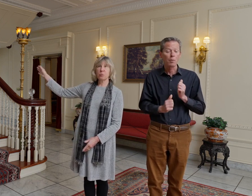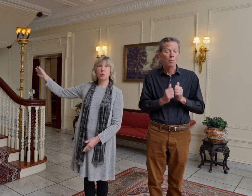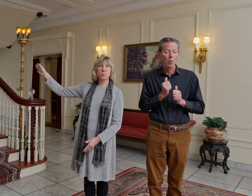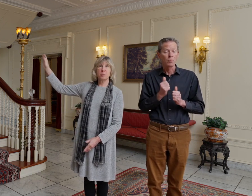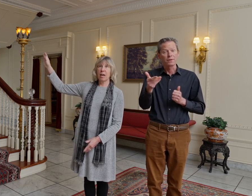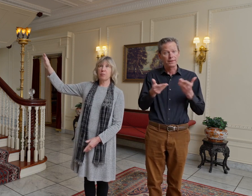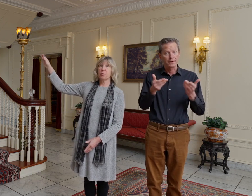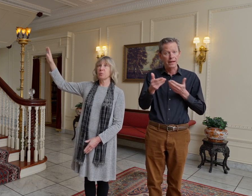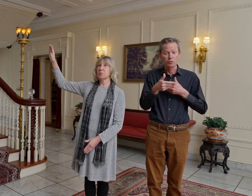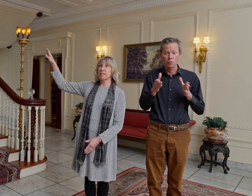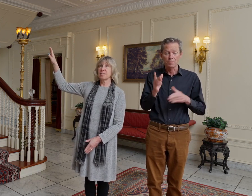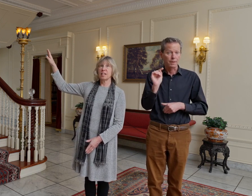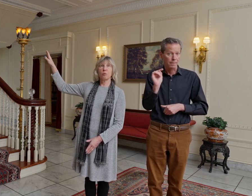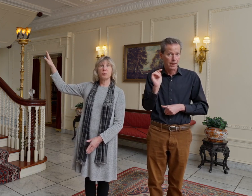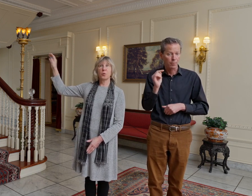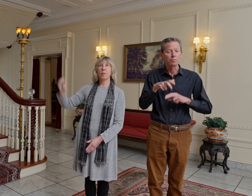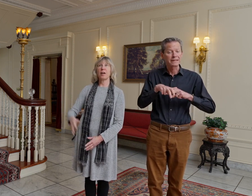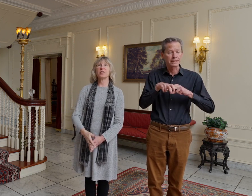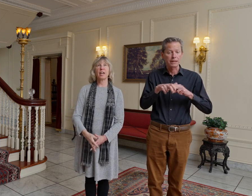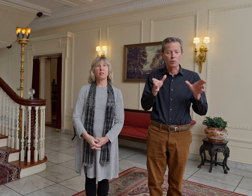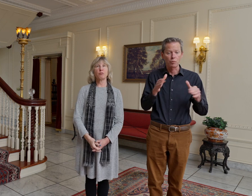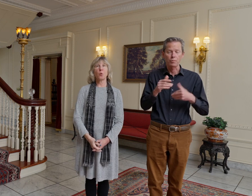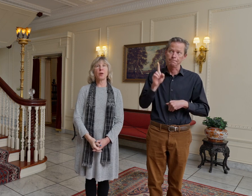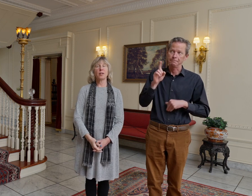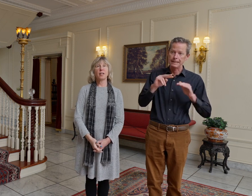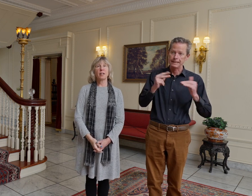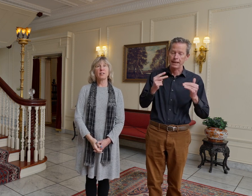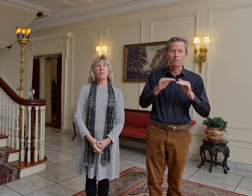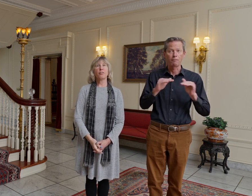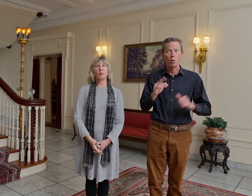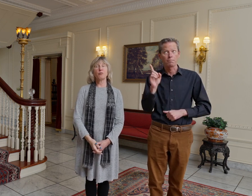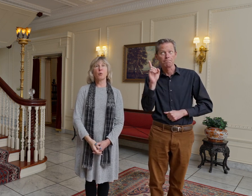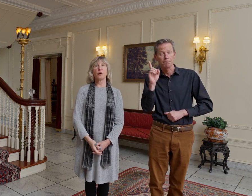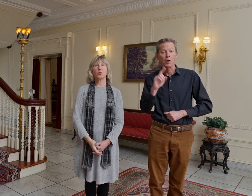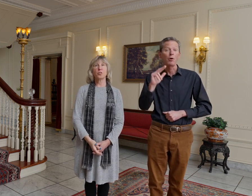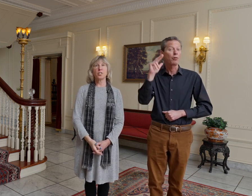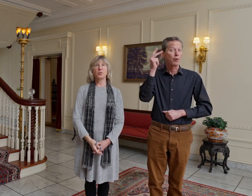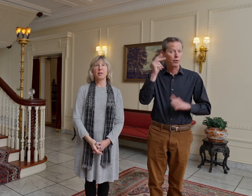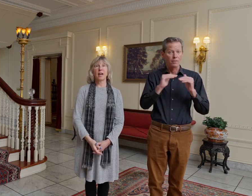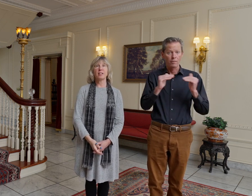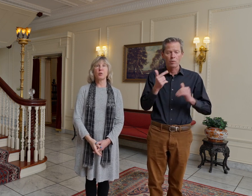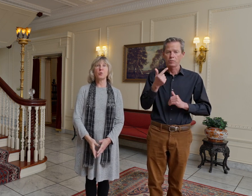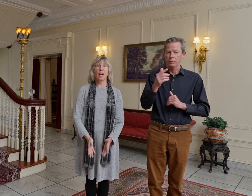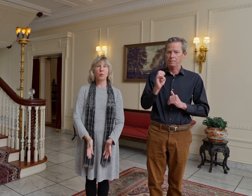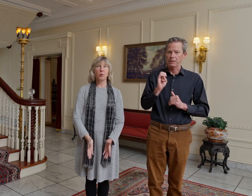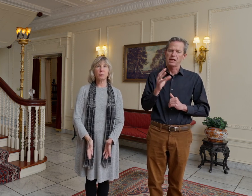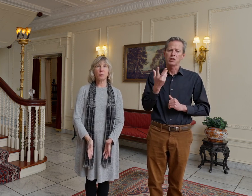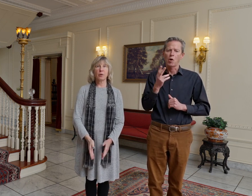rooms, bathrooms, and sitting rooms were up on the second floor. And on the third floor, George Eastman had his own dark room where